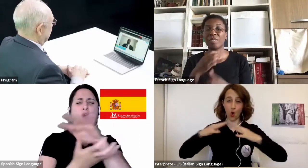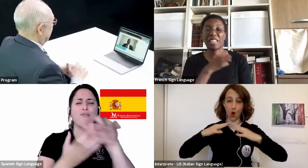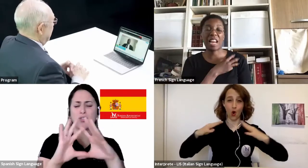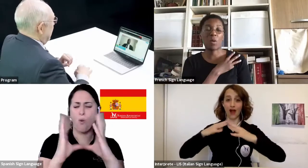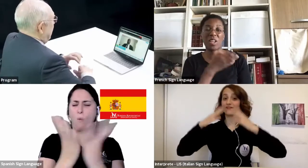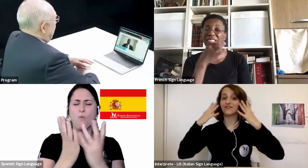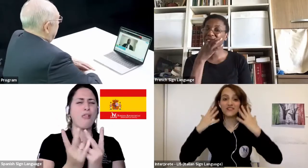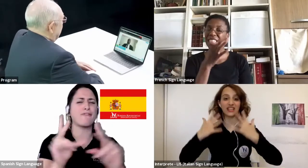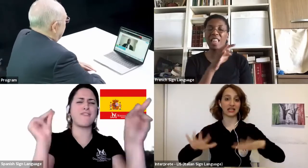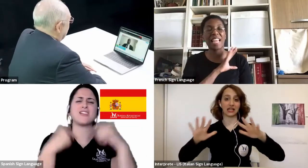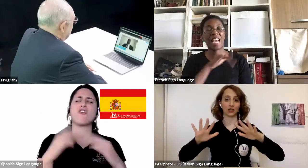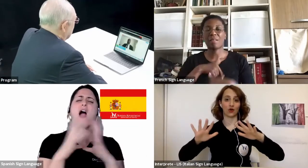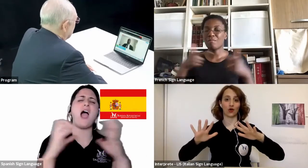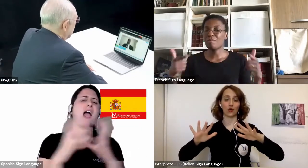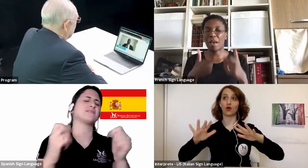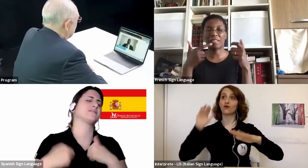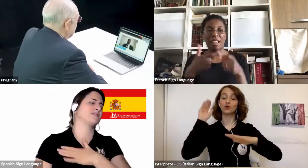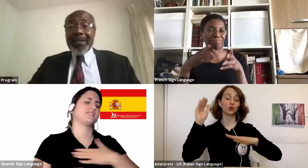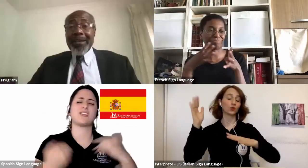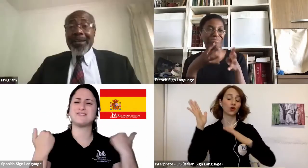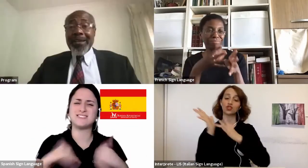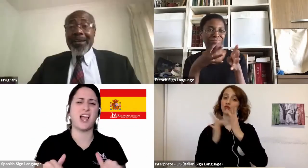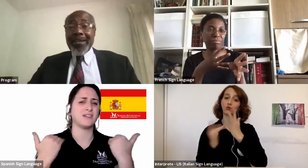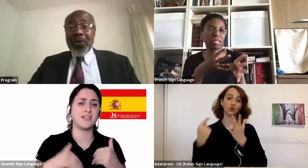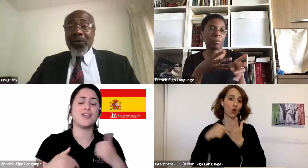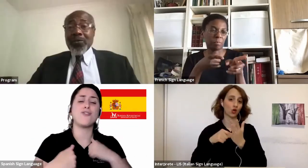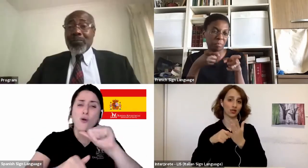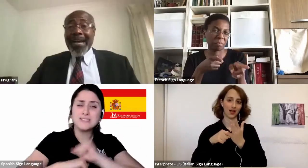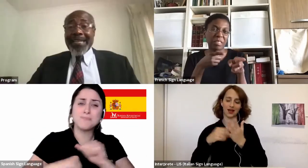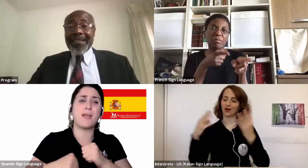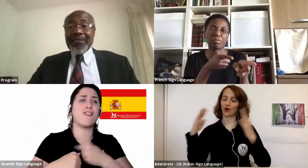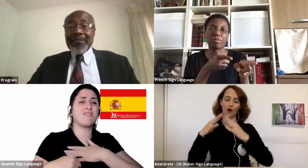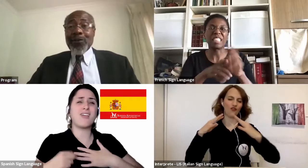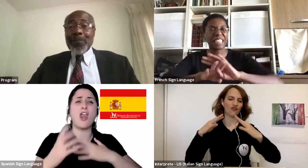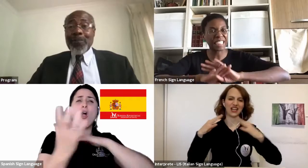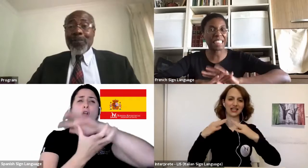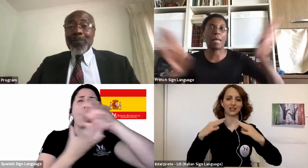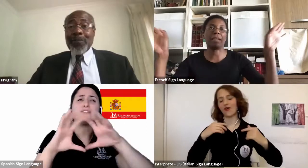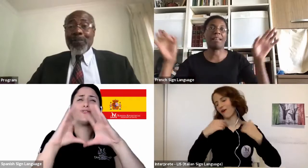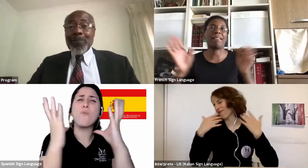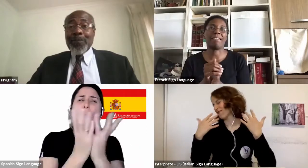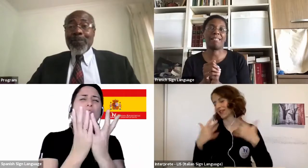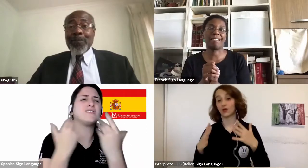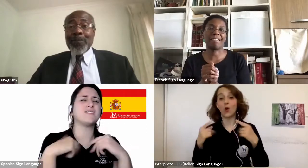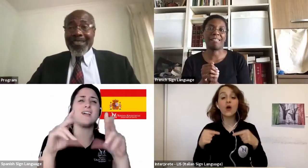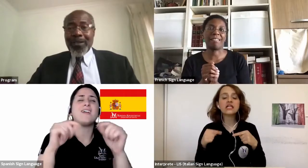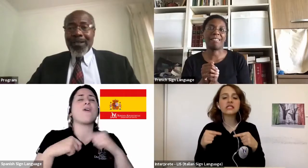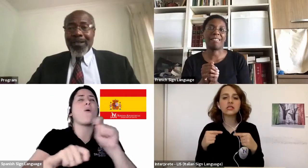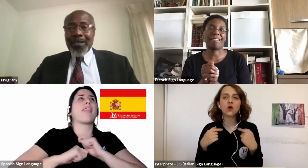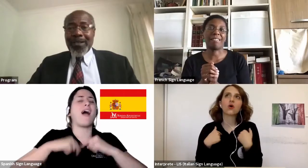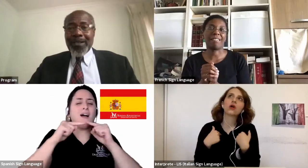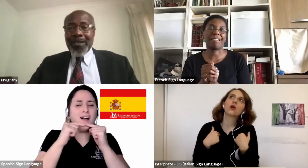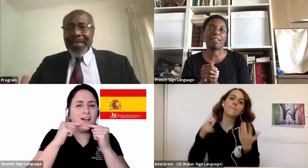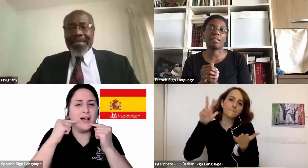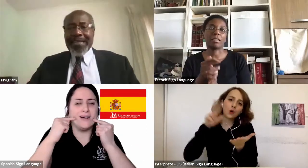And that's what I'm longing for. And that's what keeps me, you know, smiling from the heart, because I know